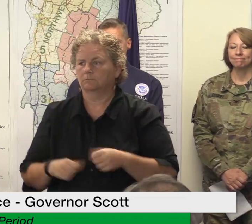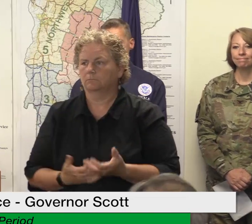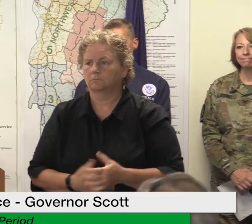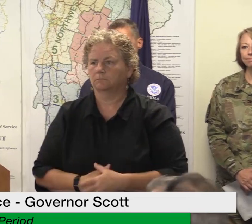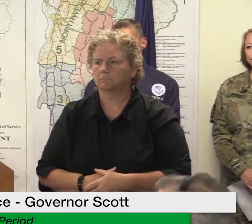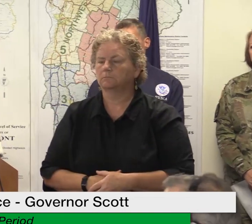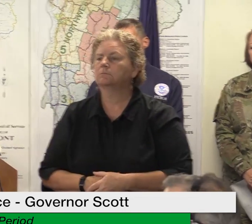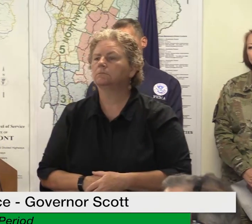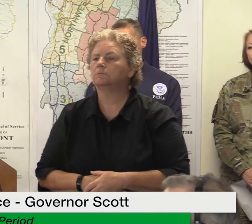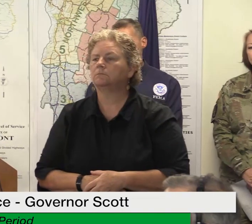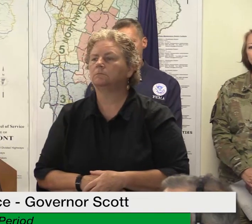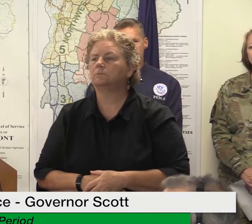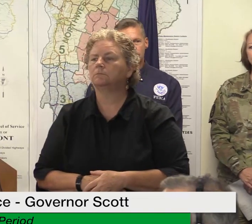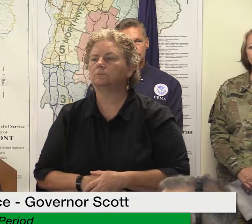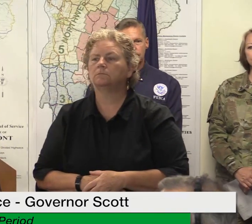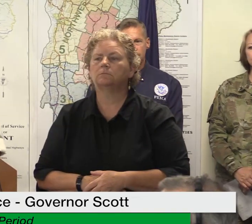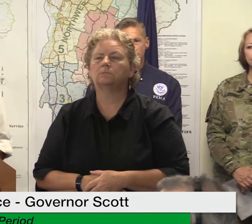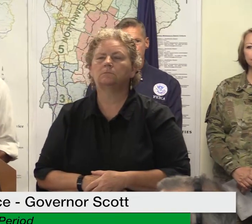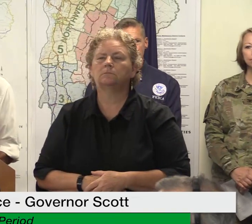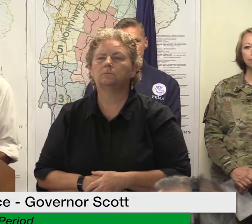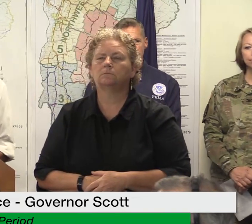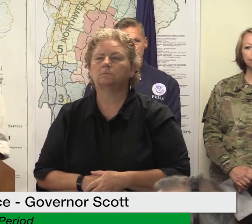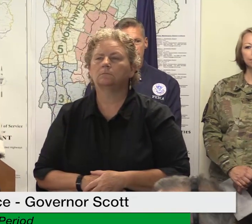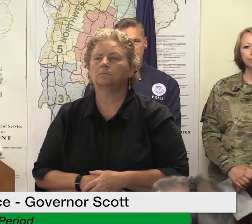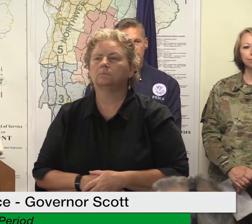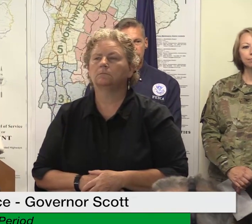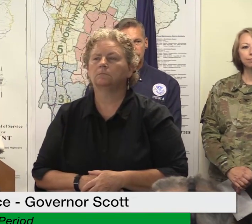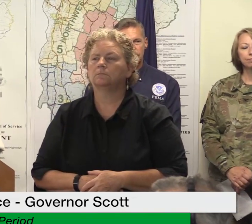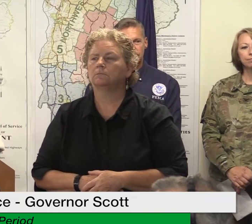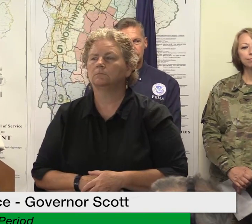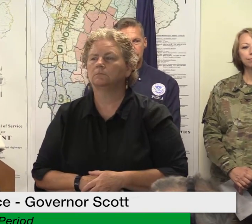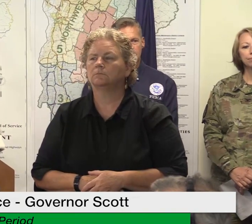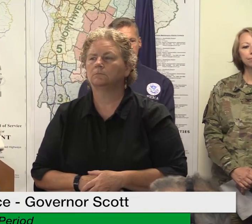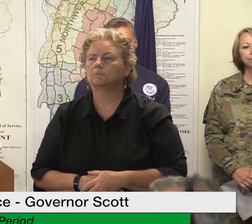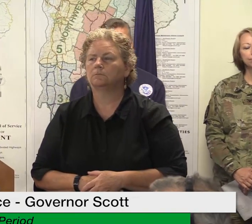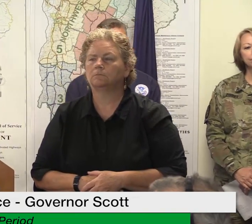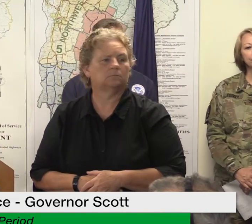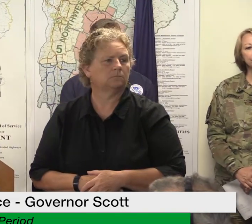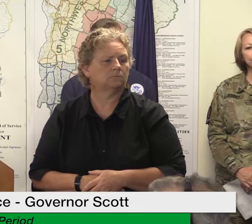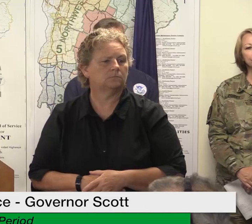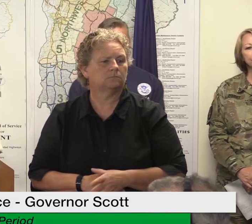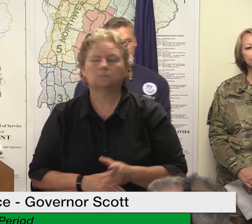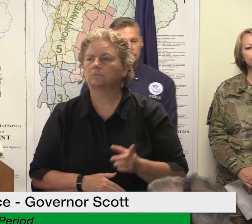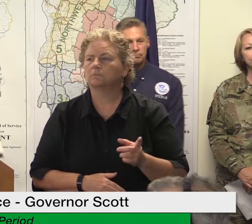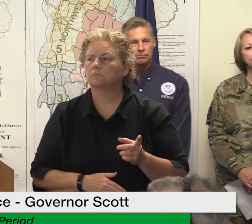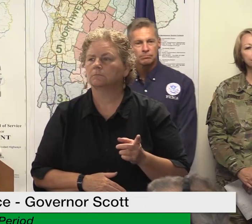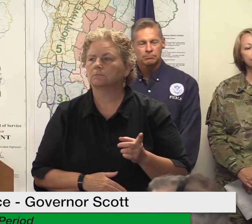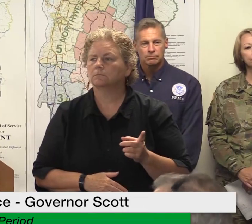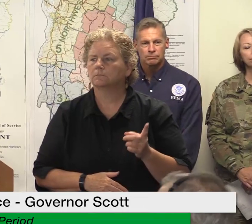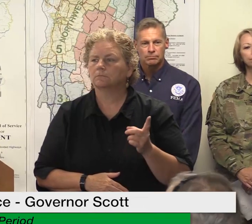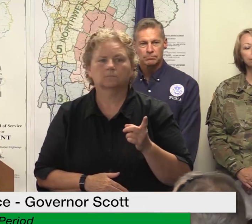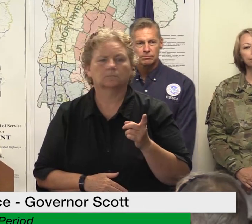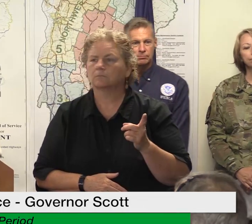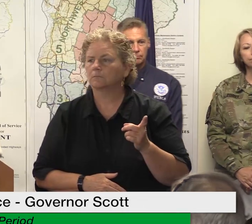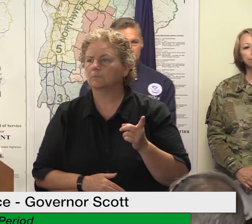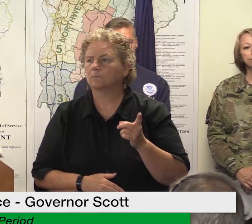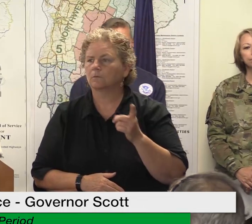yeah i know uh i got a voice sorry about that jason but one more on the line when we come back through keith ron harold